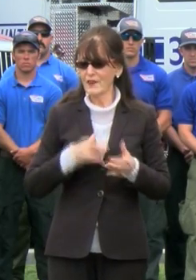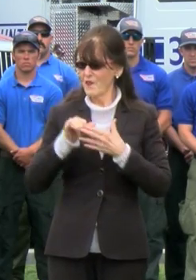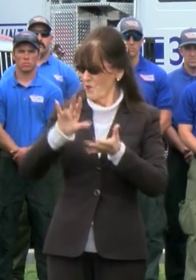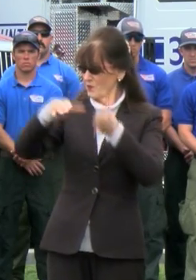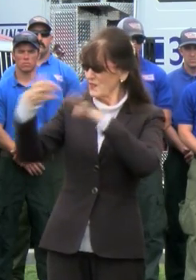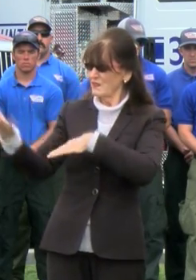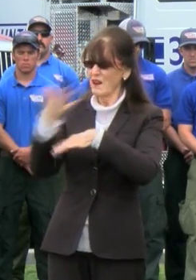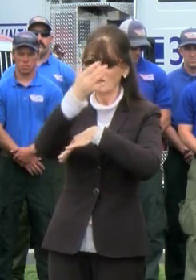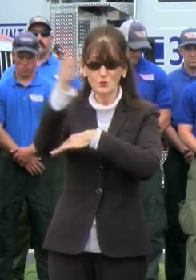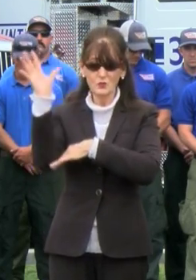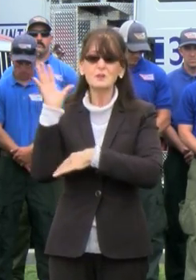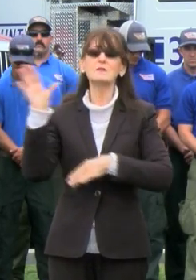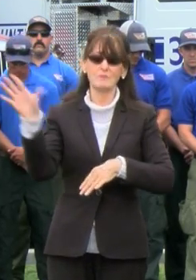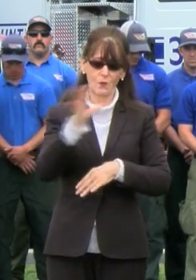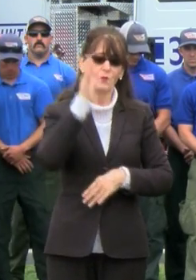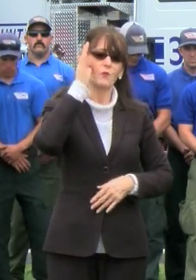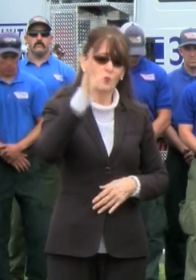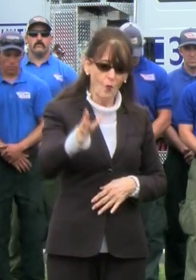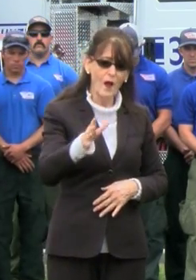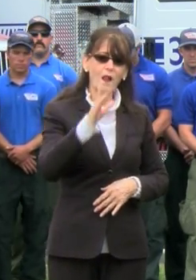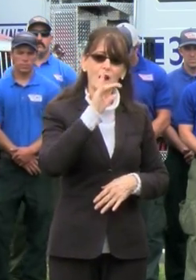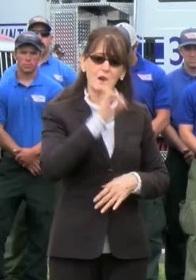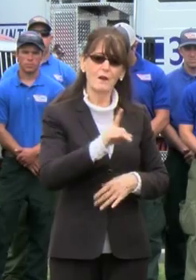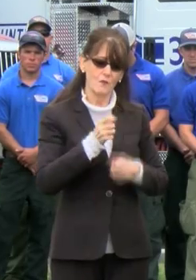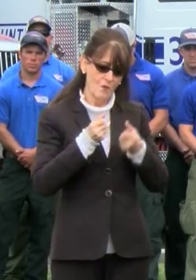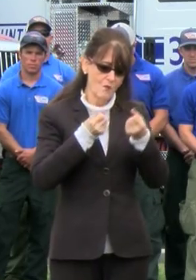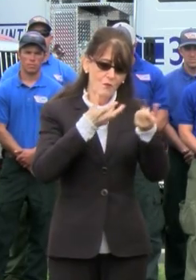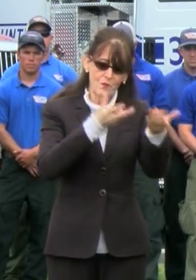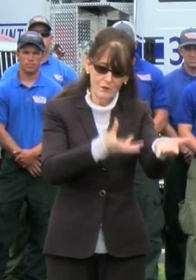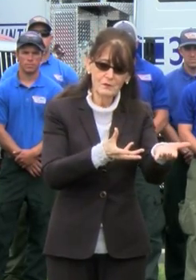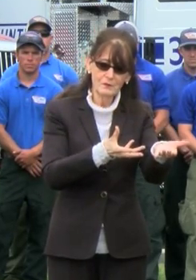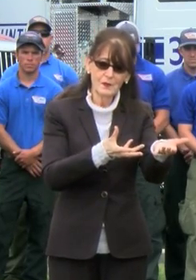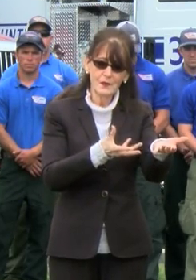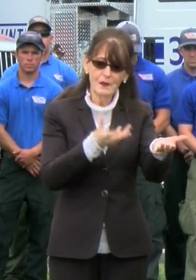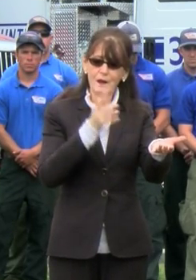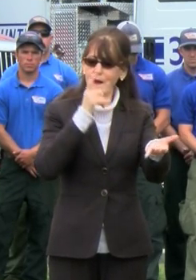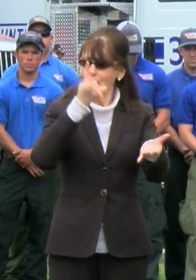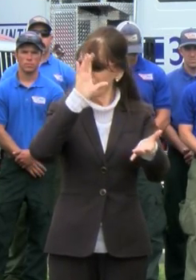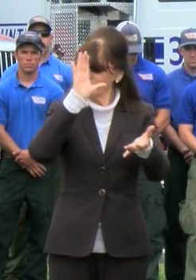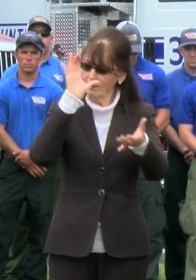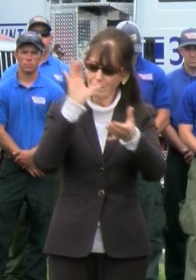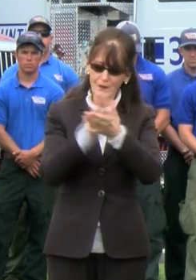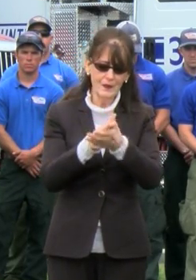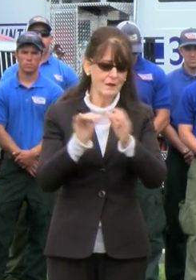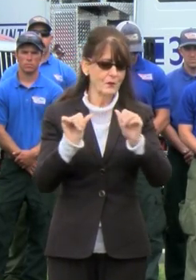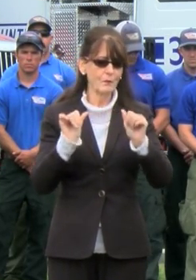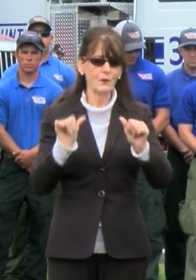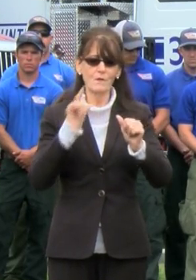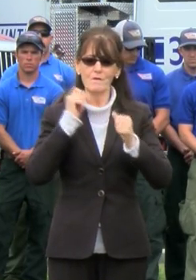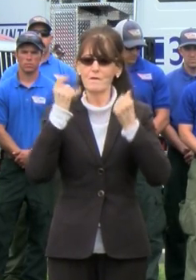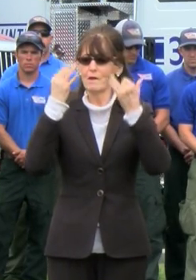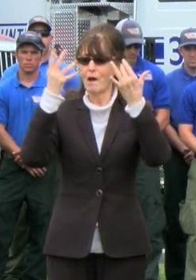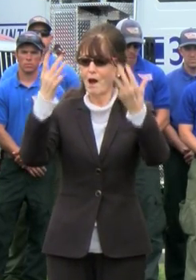dead trees will contribute to unbelievable fire conditions.